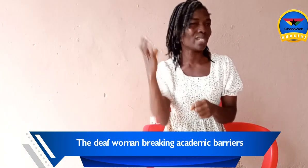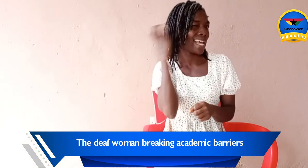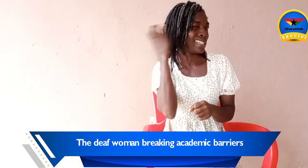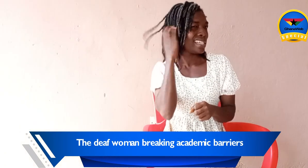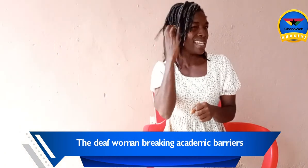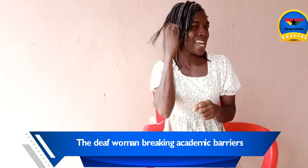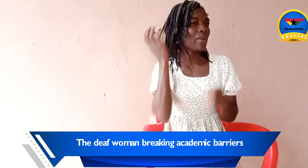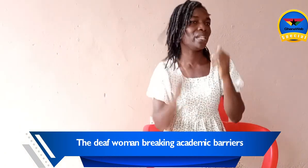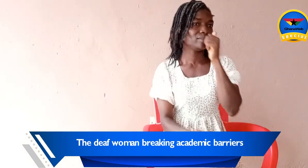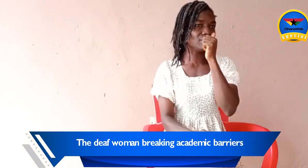hearing.